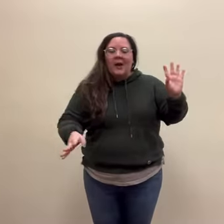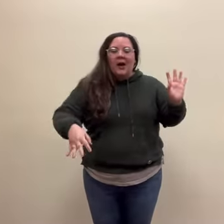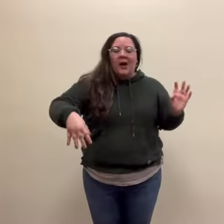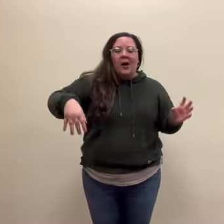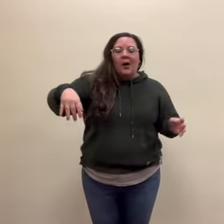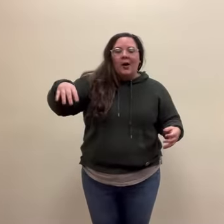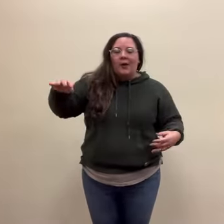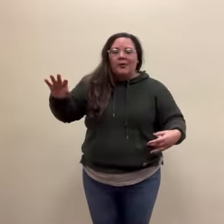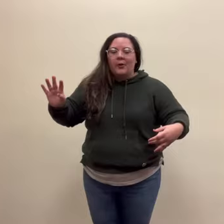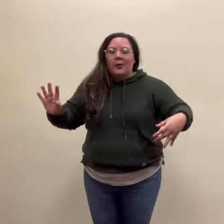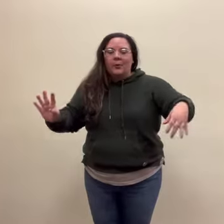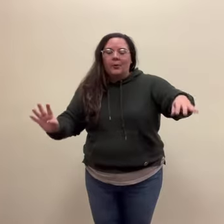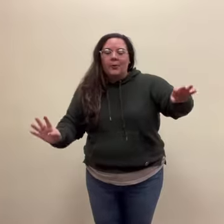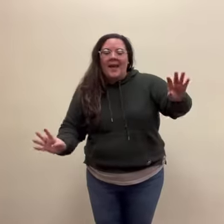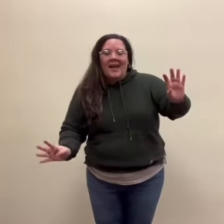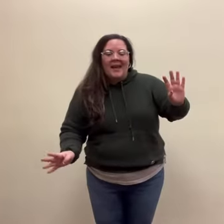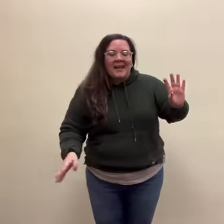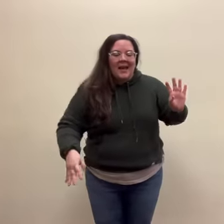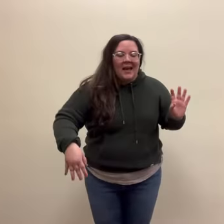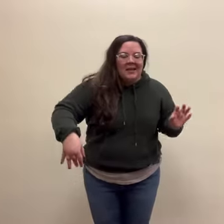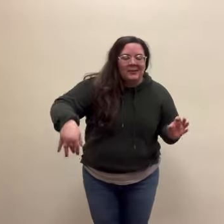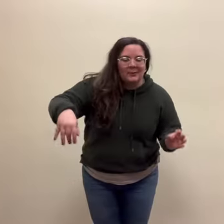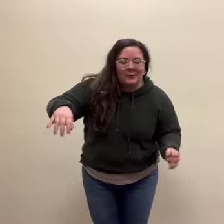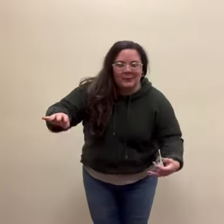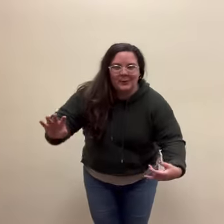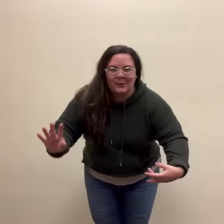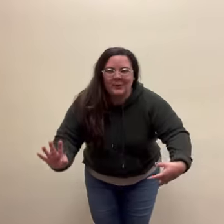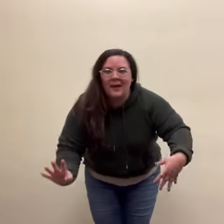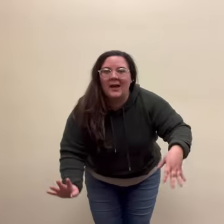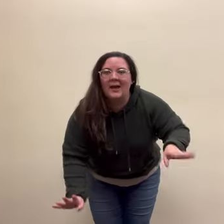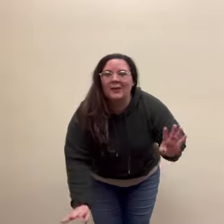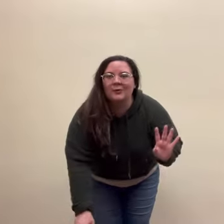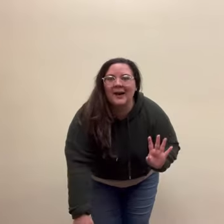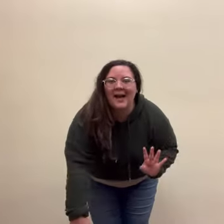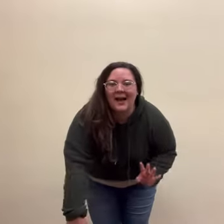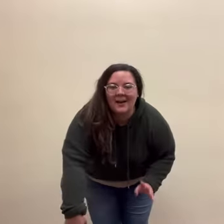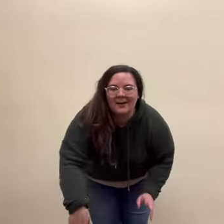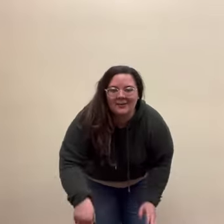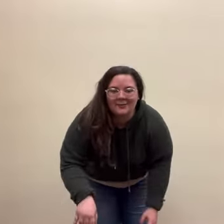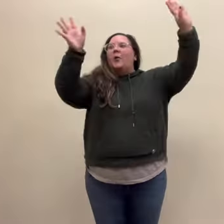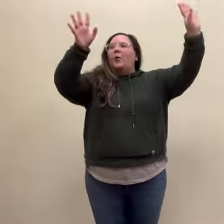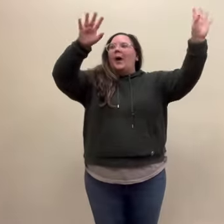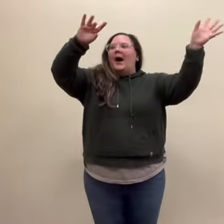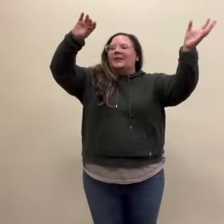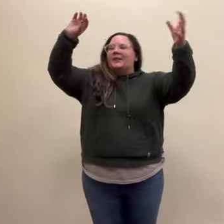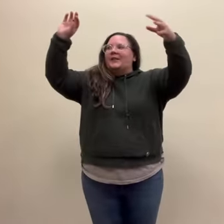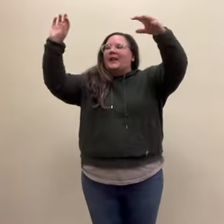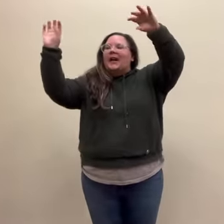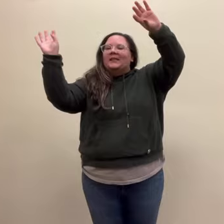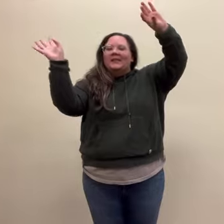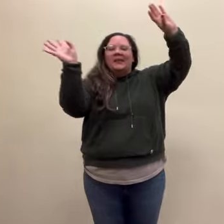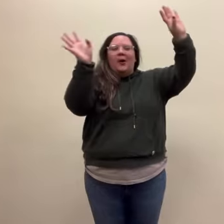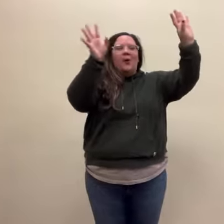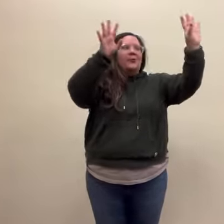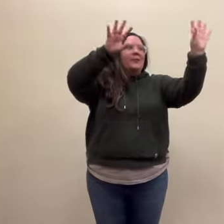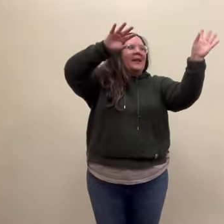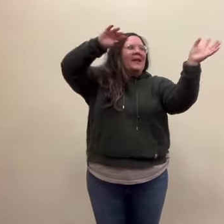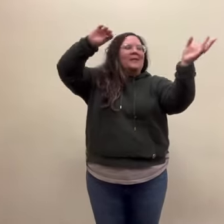all the way to the ground. Watch the snowflakes,